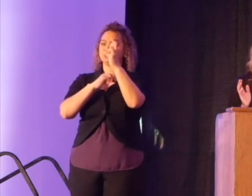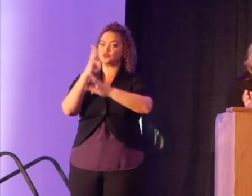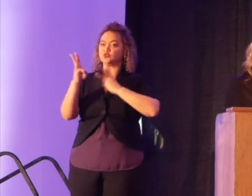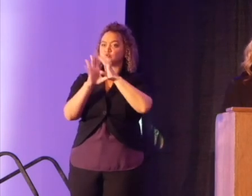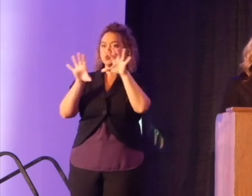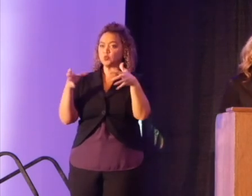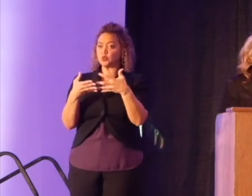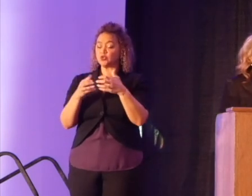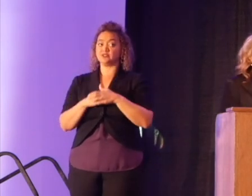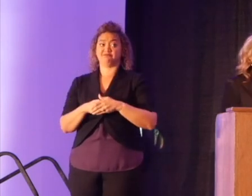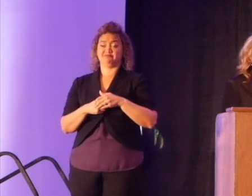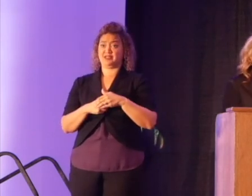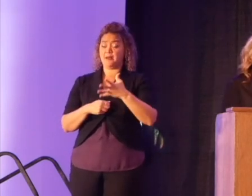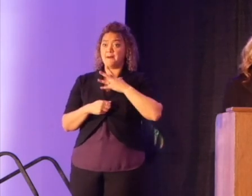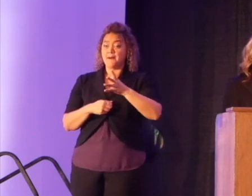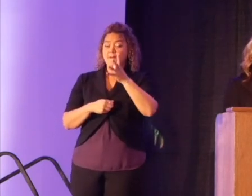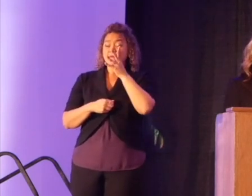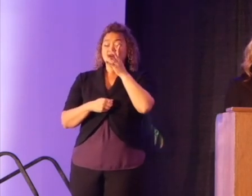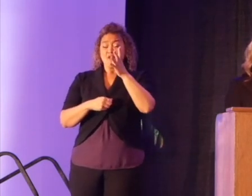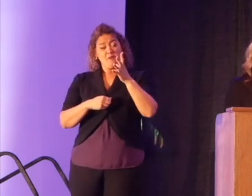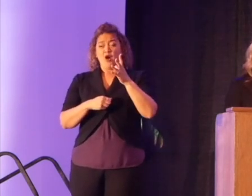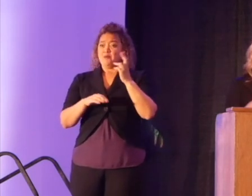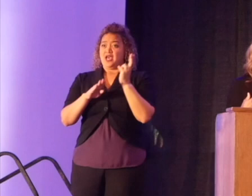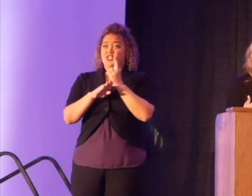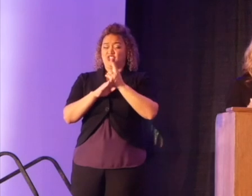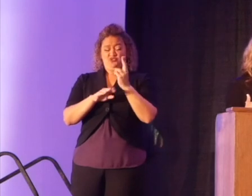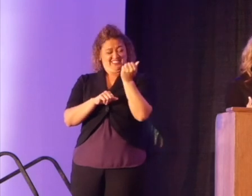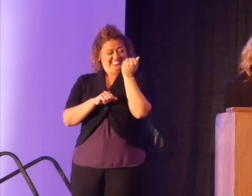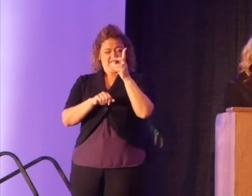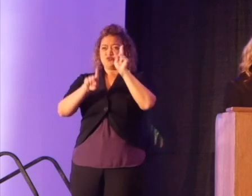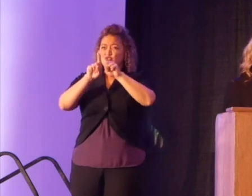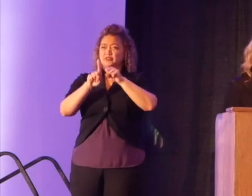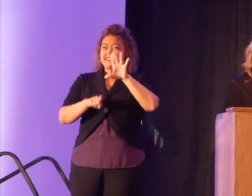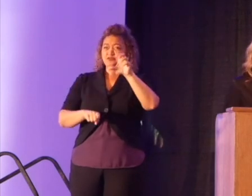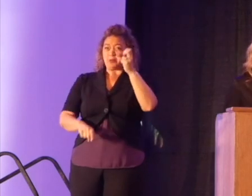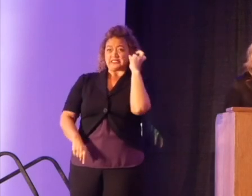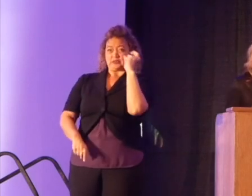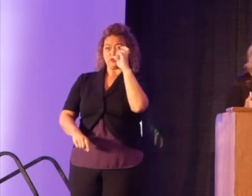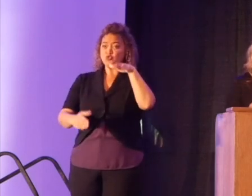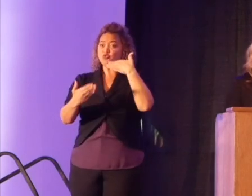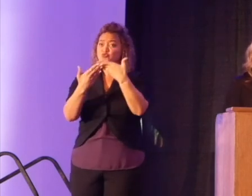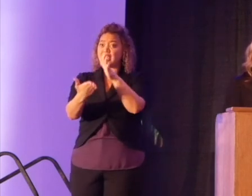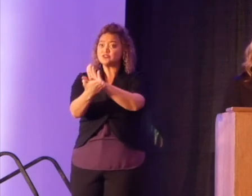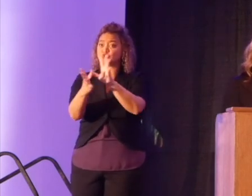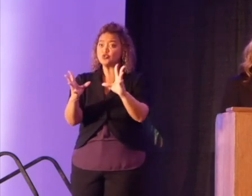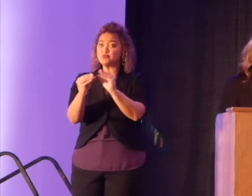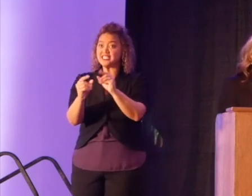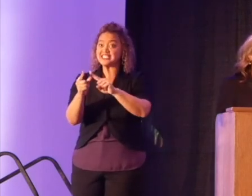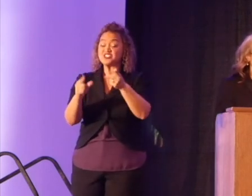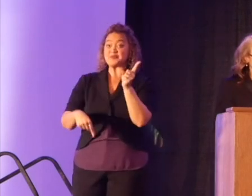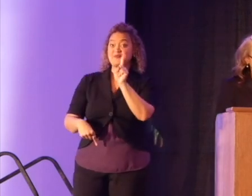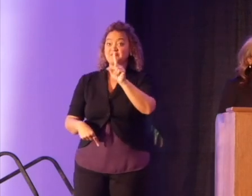mom caught several city buses to get to school activities or PTA meetings, sometimes arriving a few minutes late, only to be met by